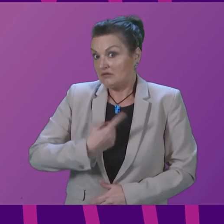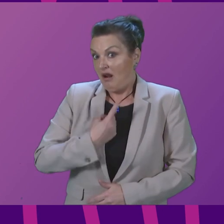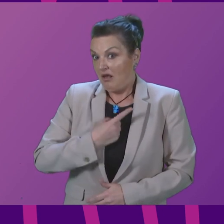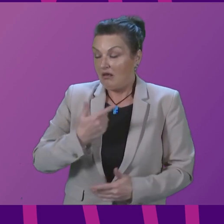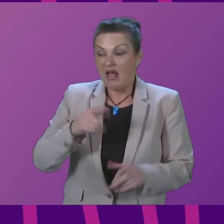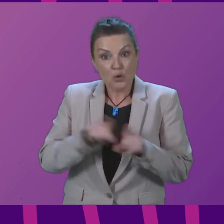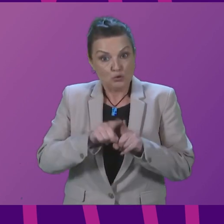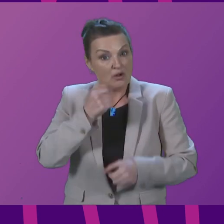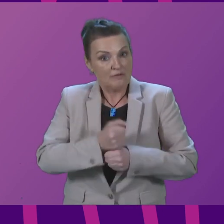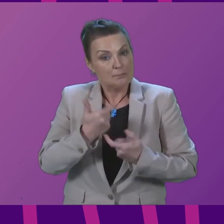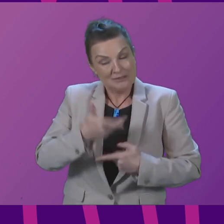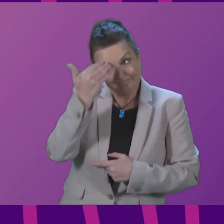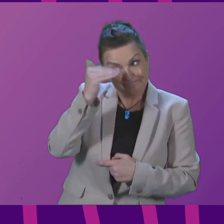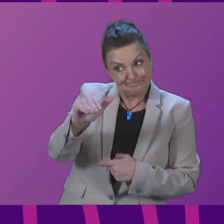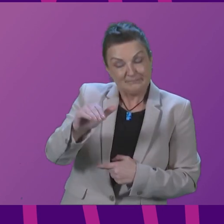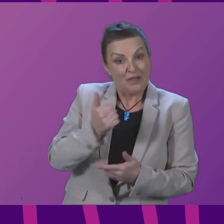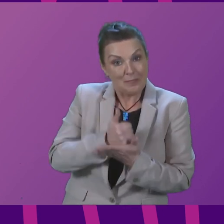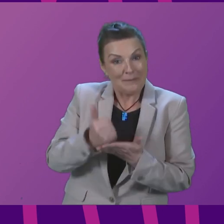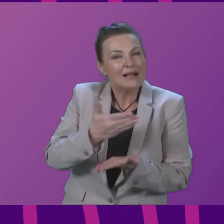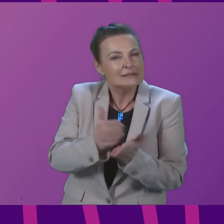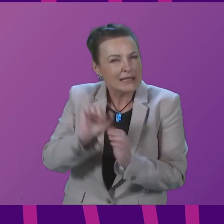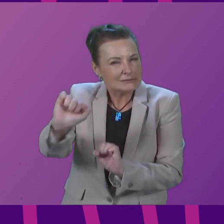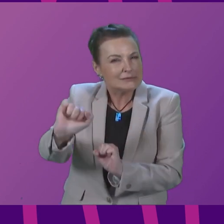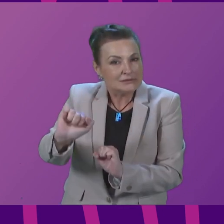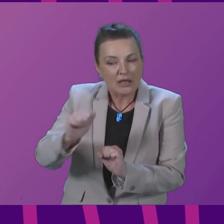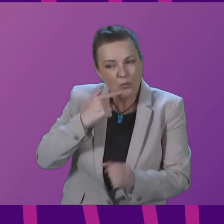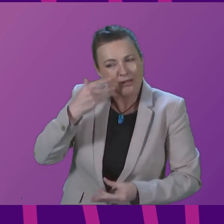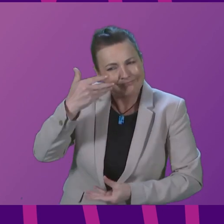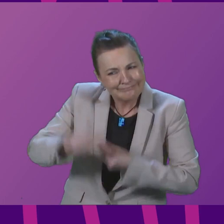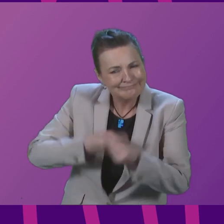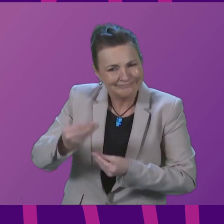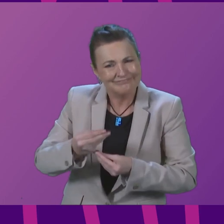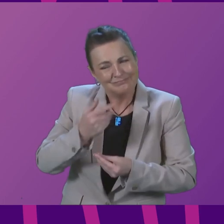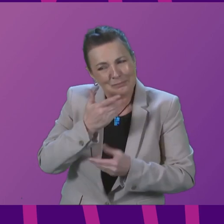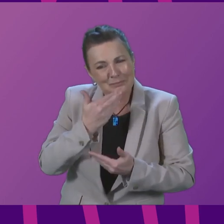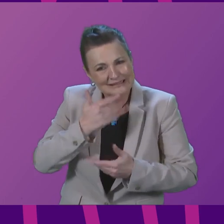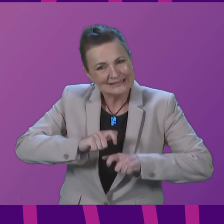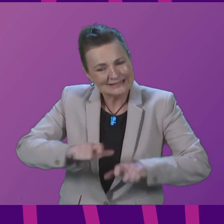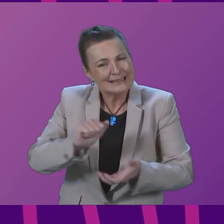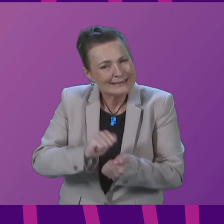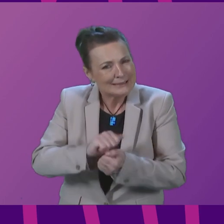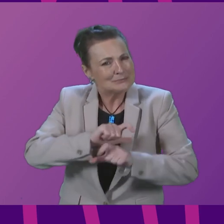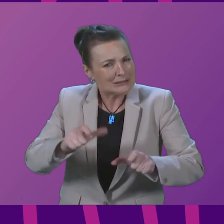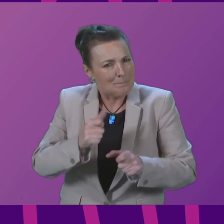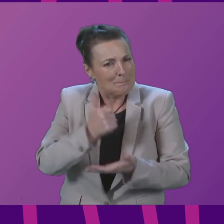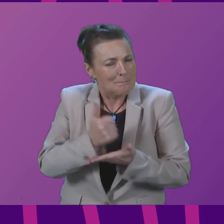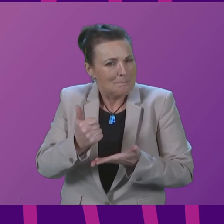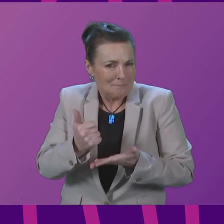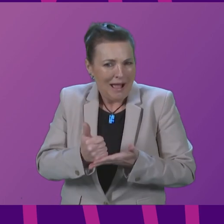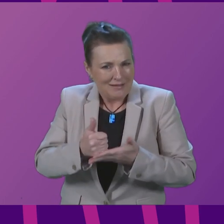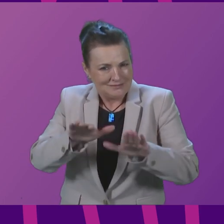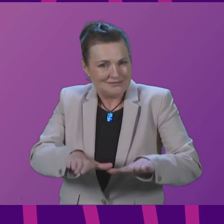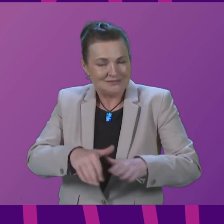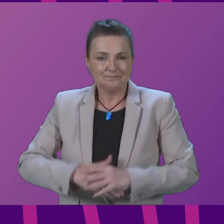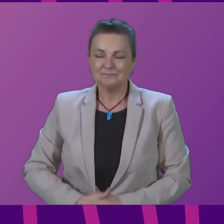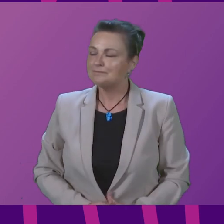communicated these views to the banking sector and will continue to do so. Stephen Kerr. Thank you, President Officer. Communities